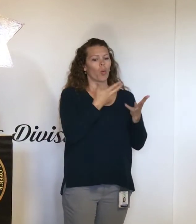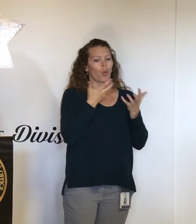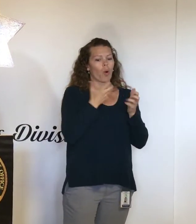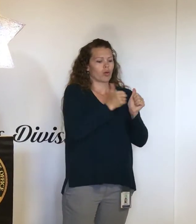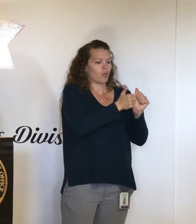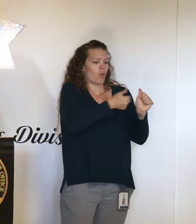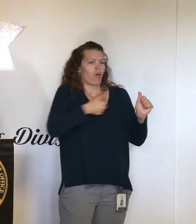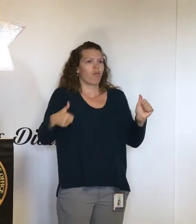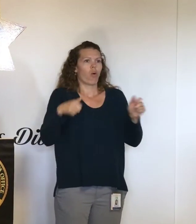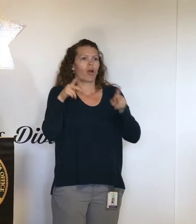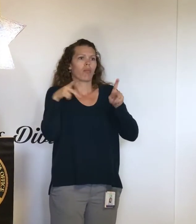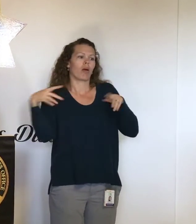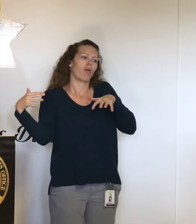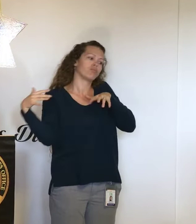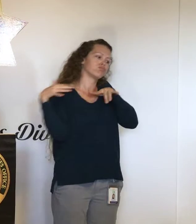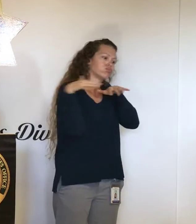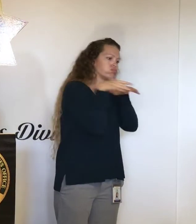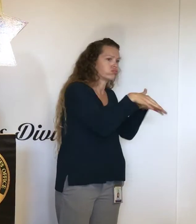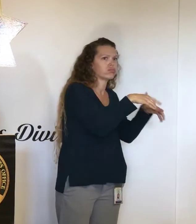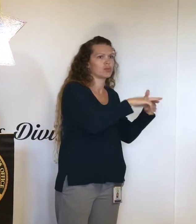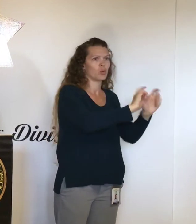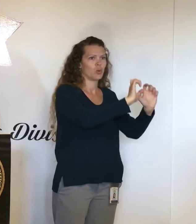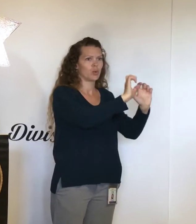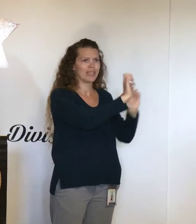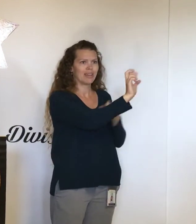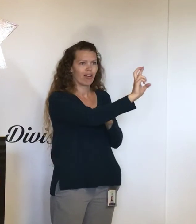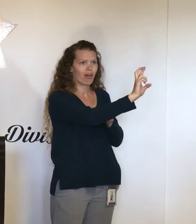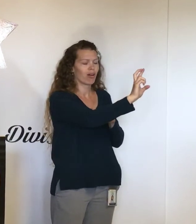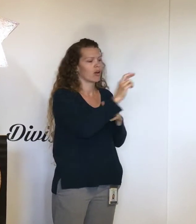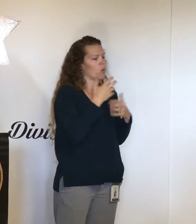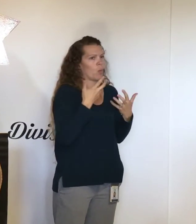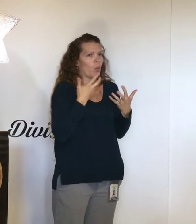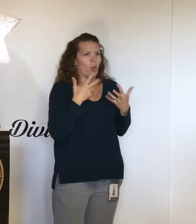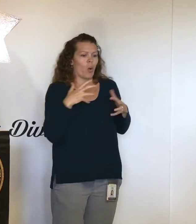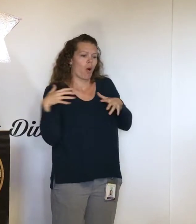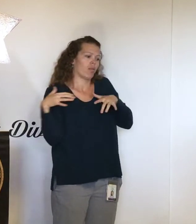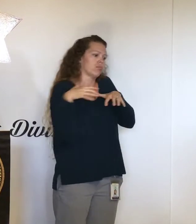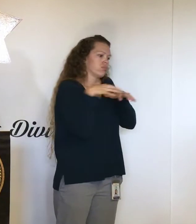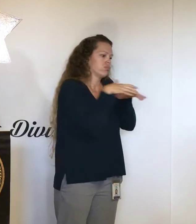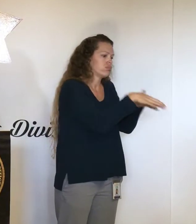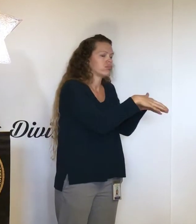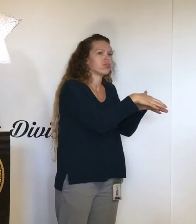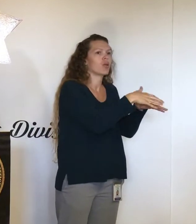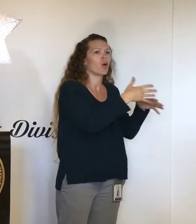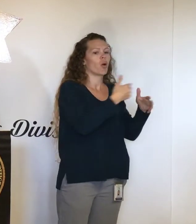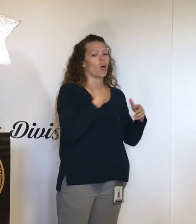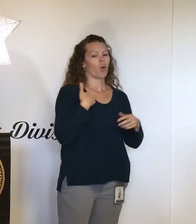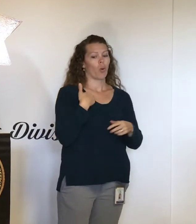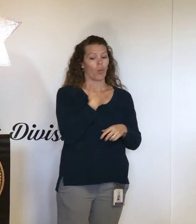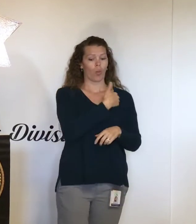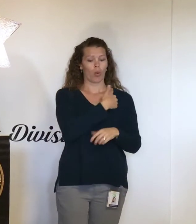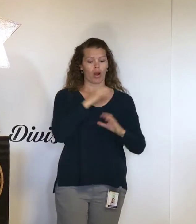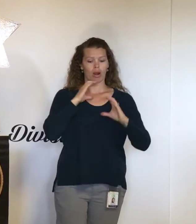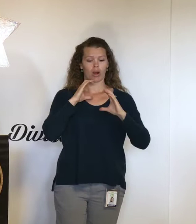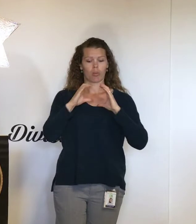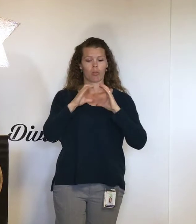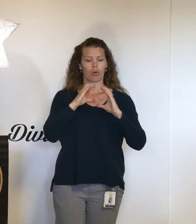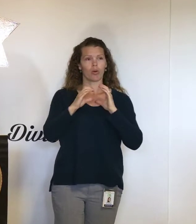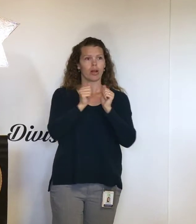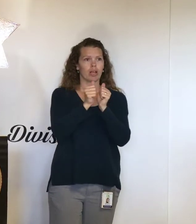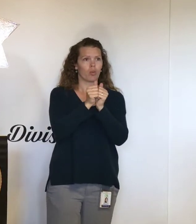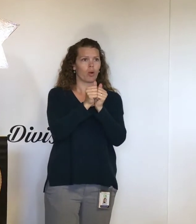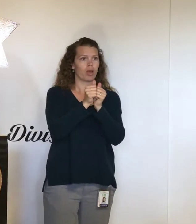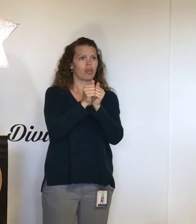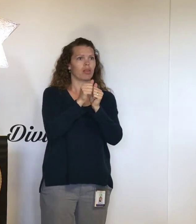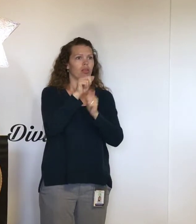emergency room so we don't overwhelm services for critical injuries. We are in communication with our regional and state